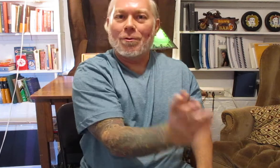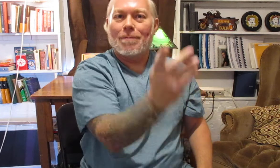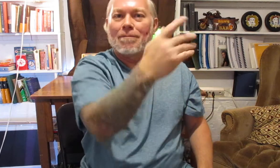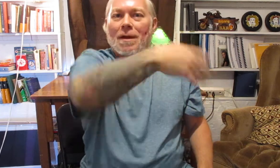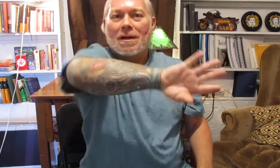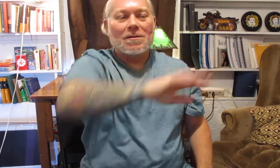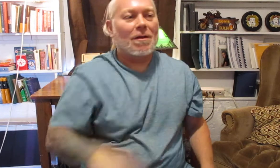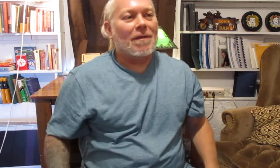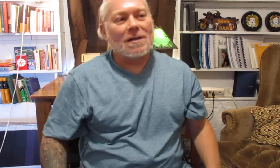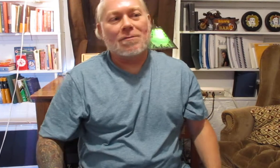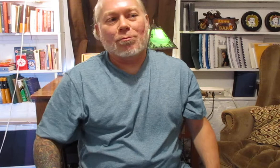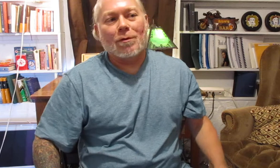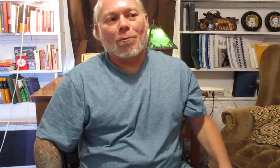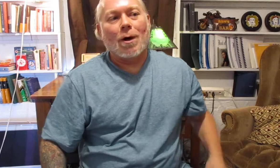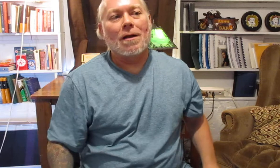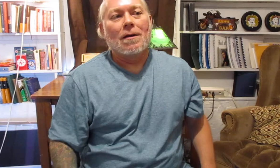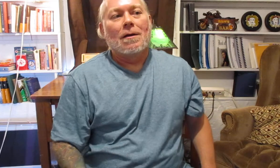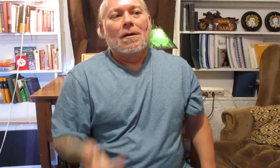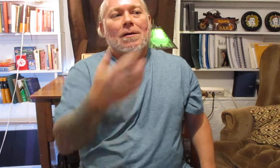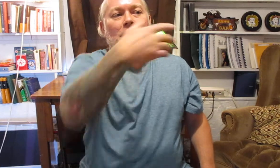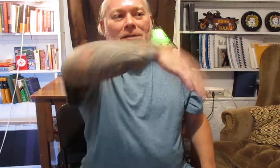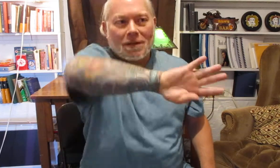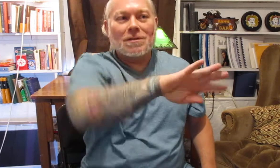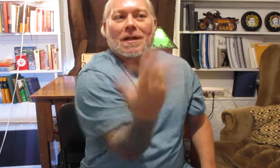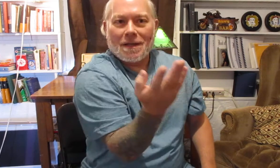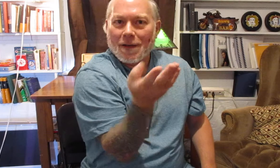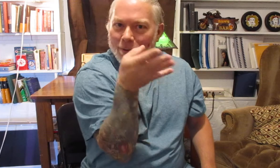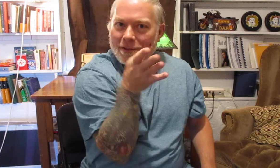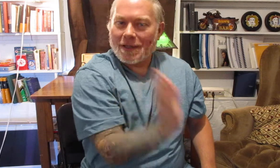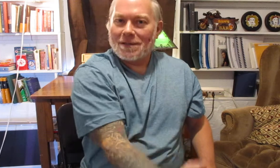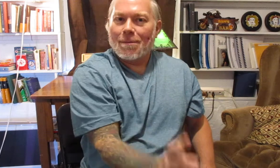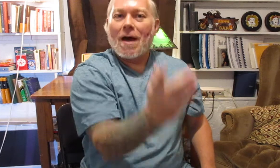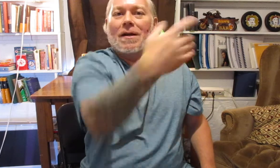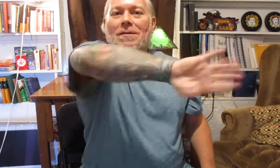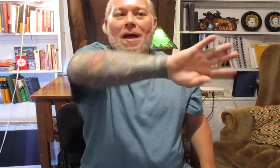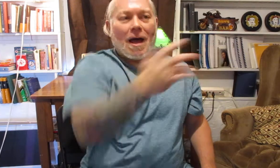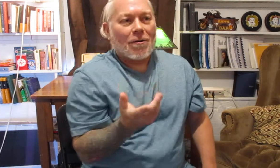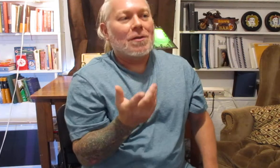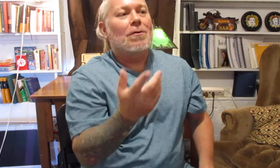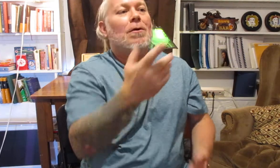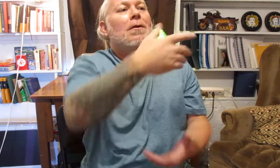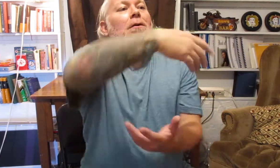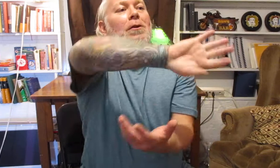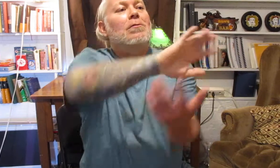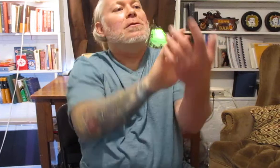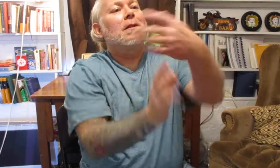and so then that's really what single sticky and double sticky is about is how to use the